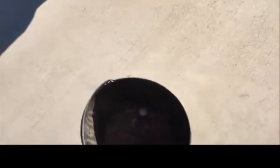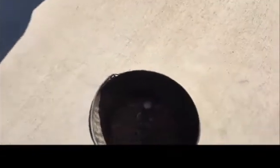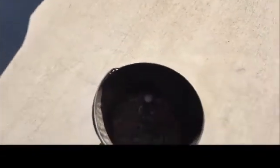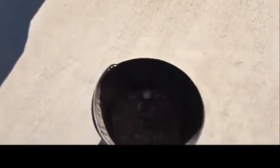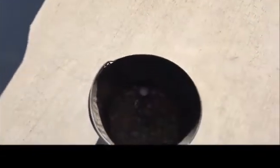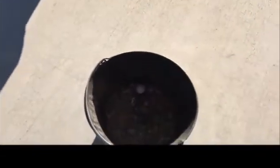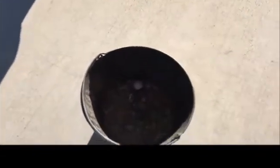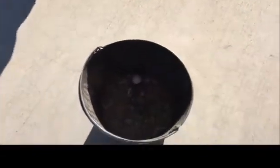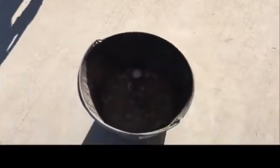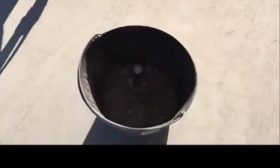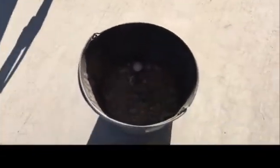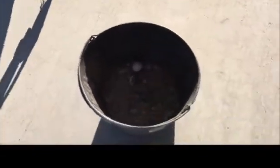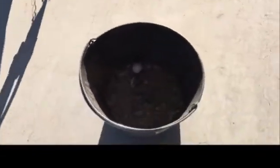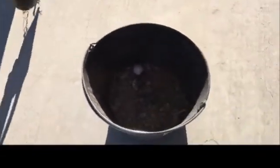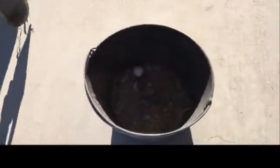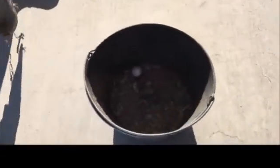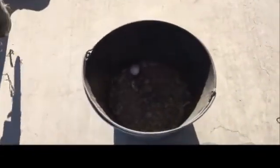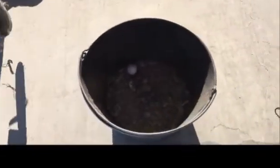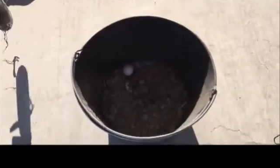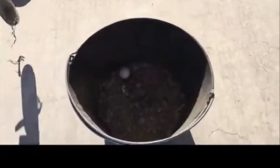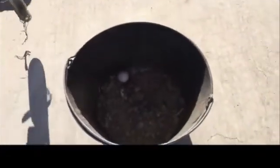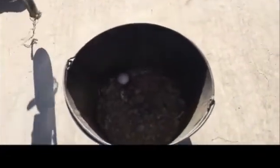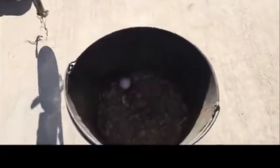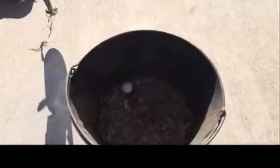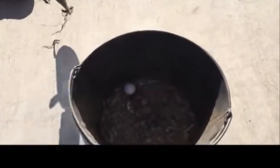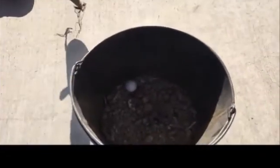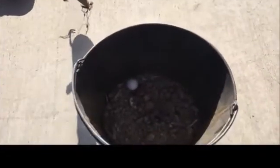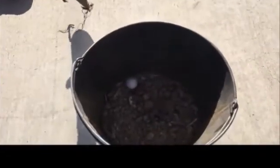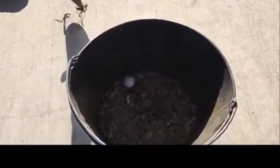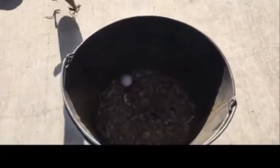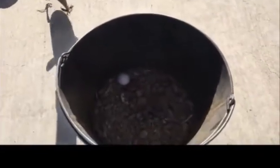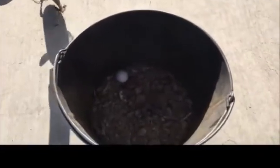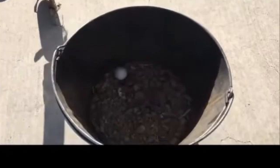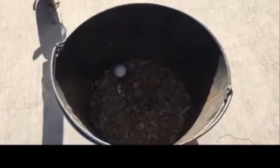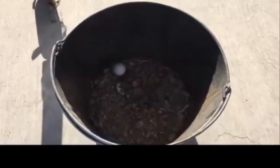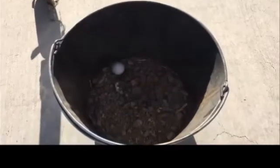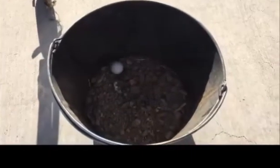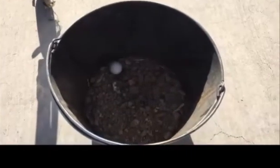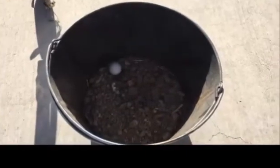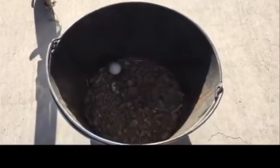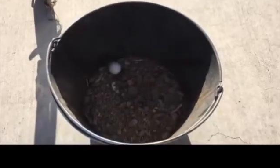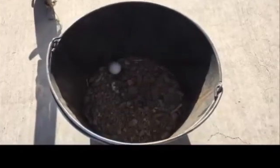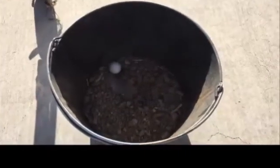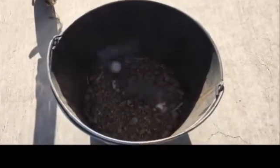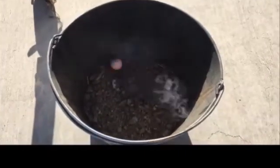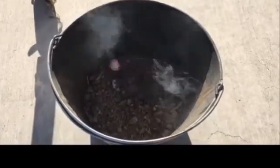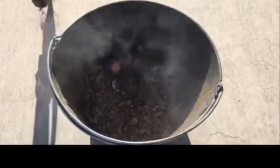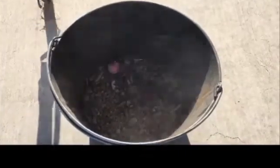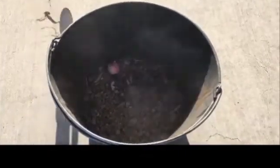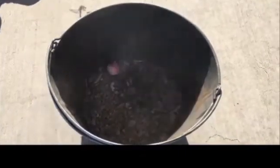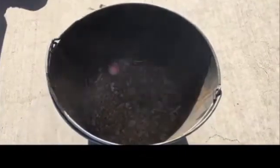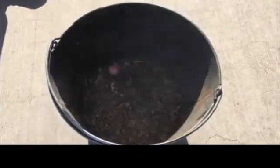Because sometimes they jump out. Yeah, they do. You don't have sand, so since the bucket is